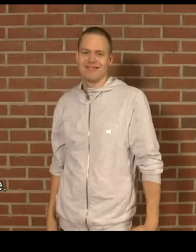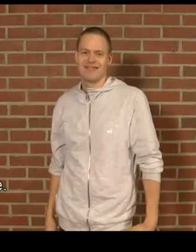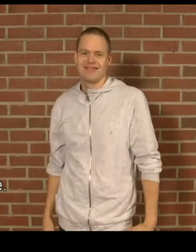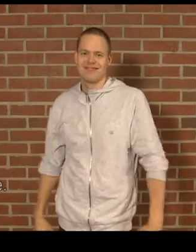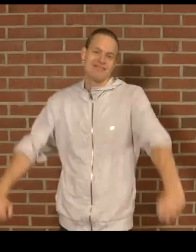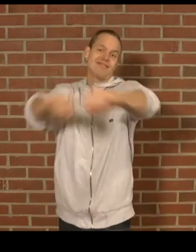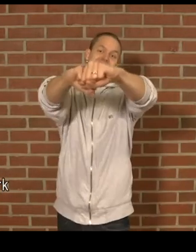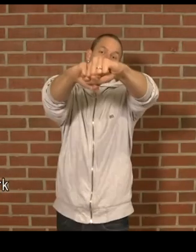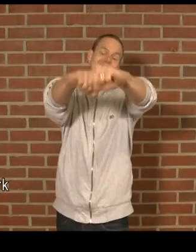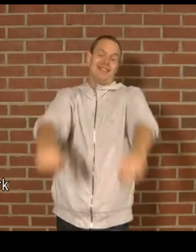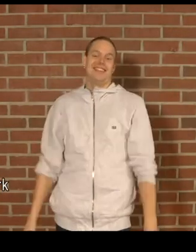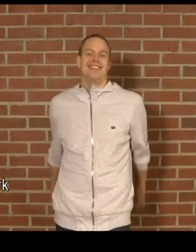And I'll let it stick to me